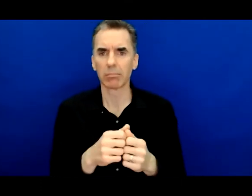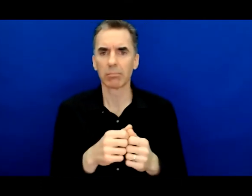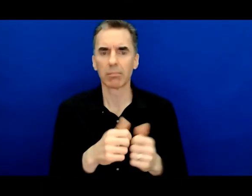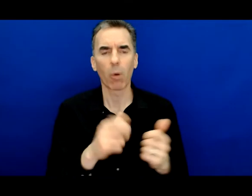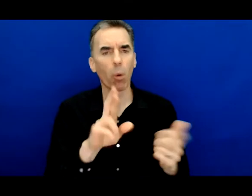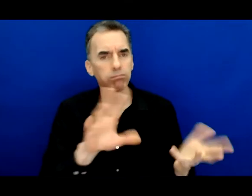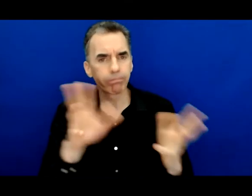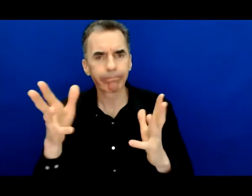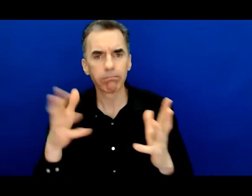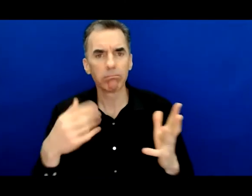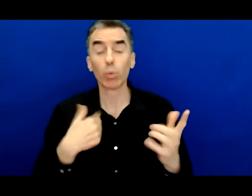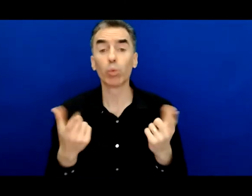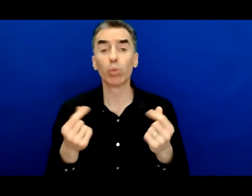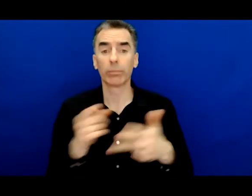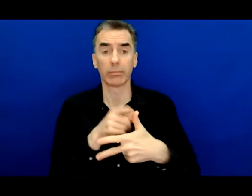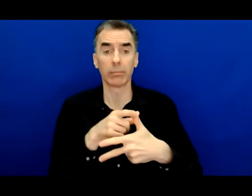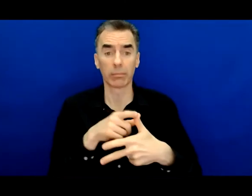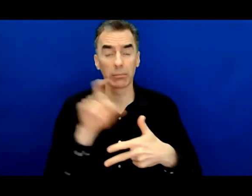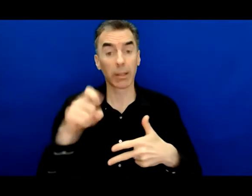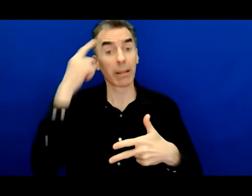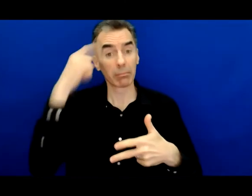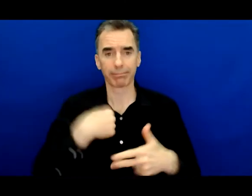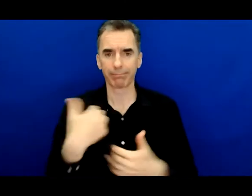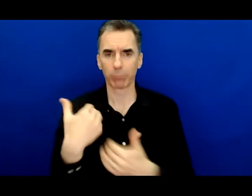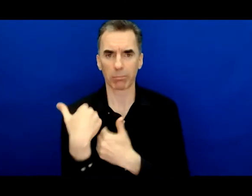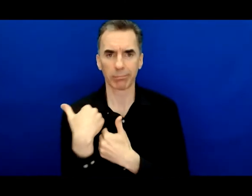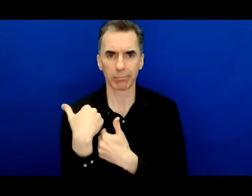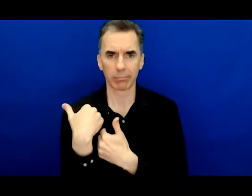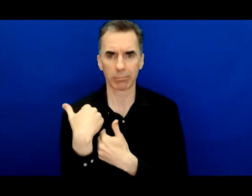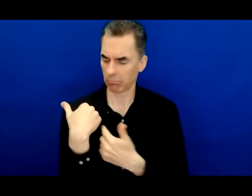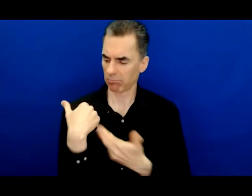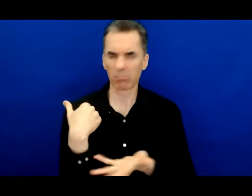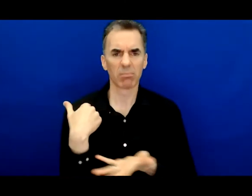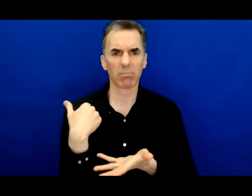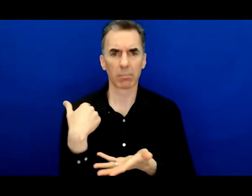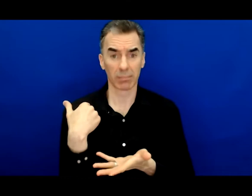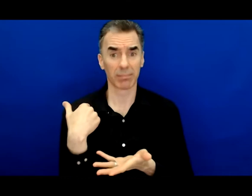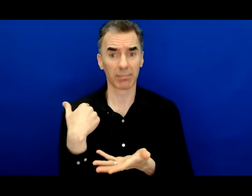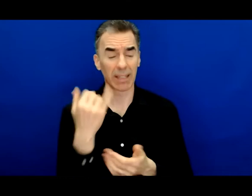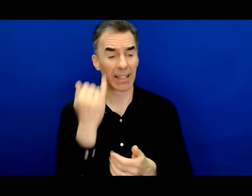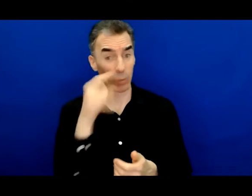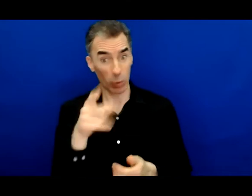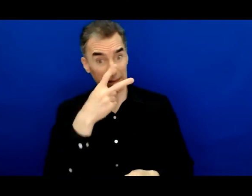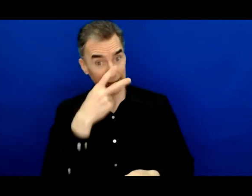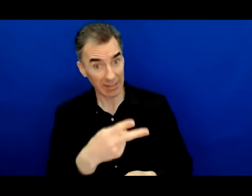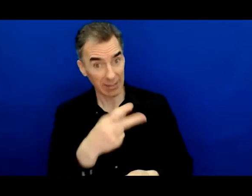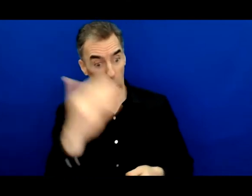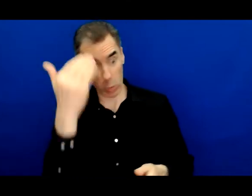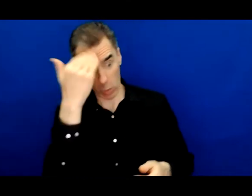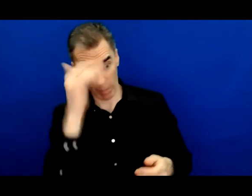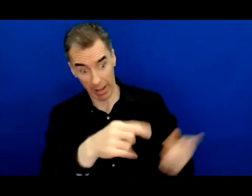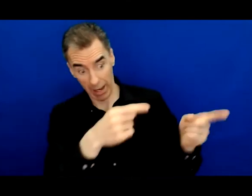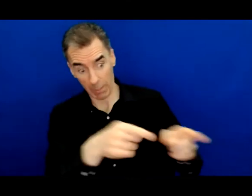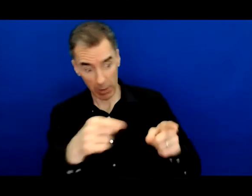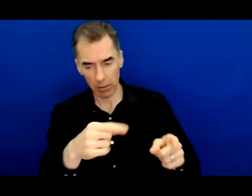one responsibility how do you take responsibility for whatever situation is transpiring and whatever is going on